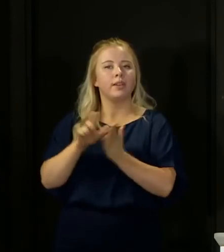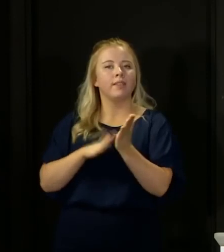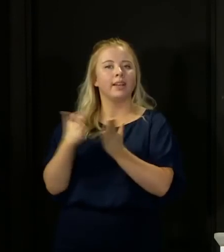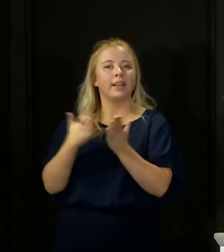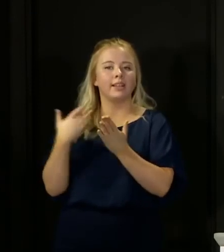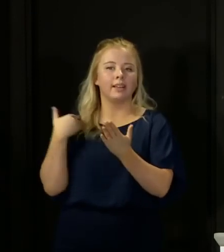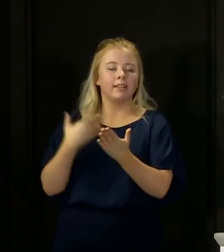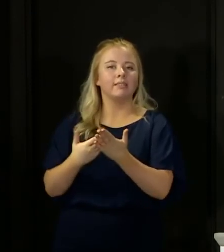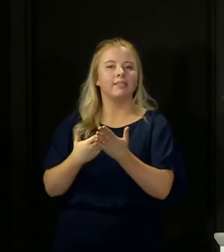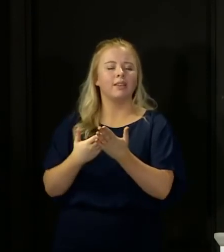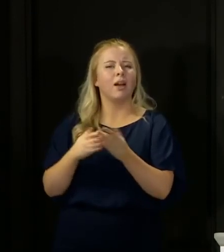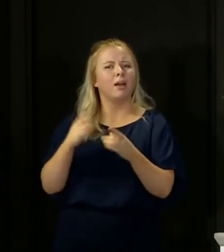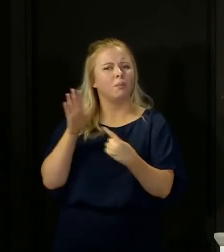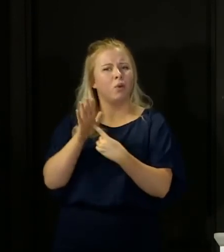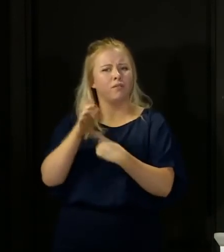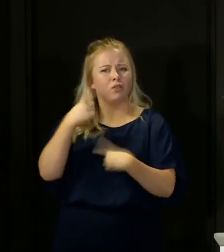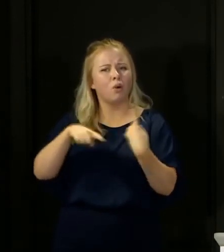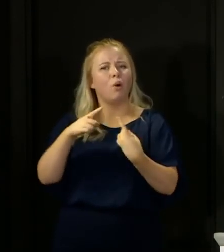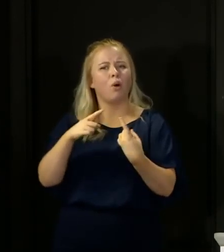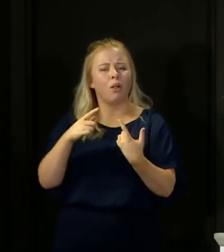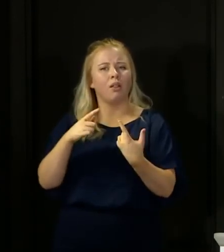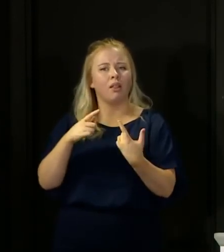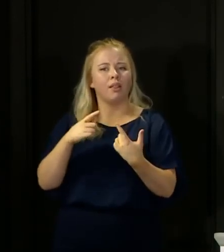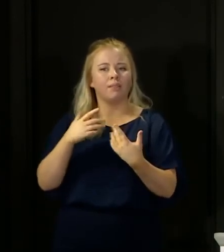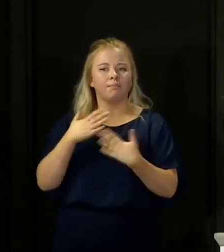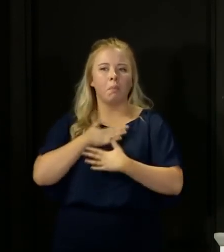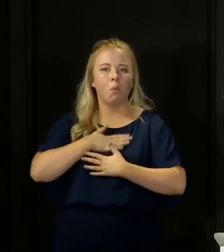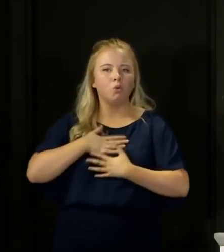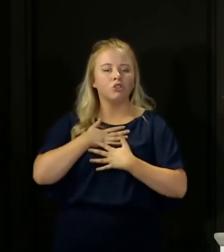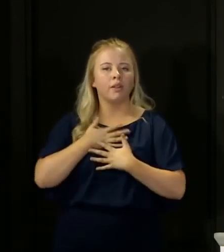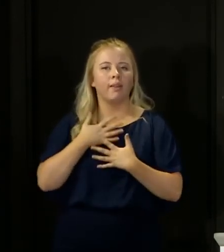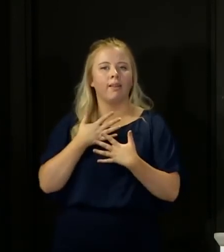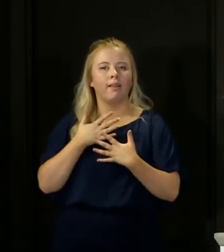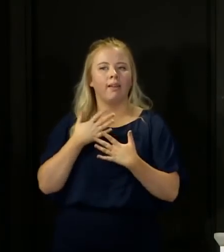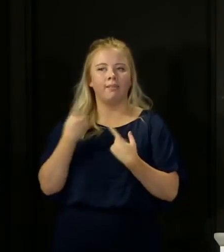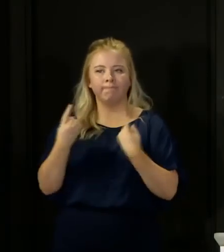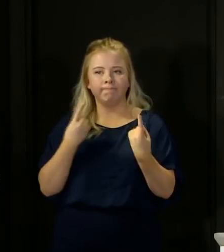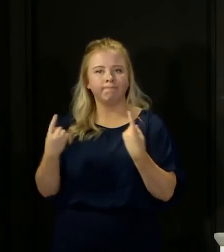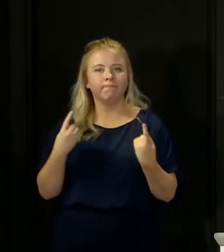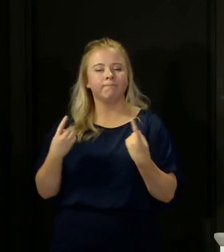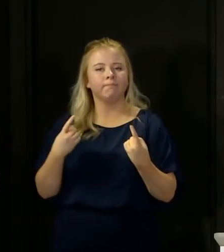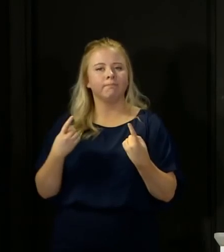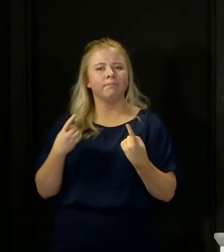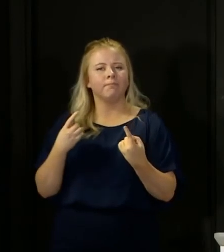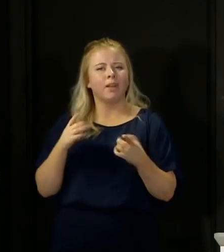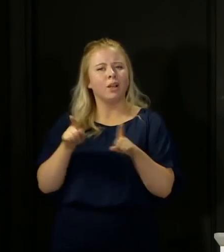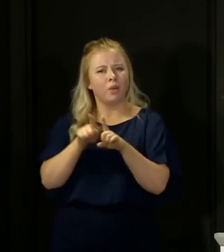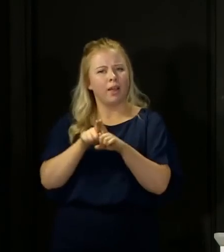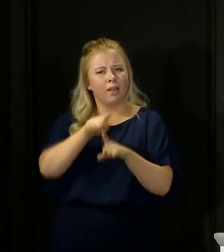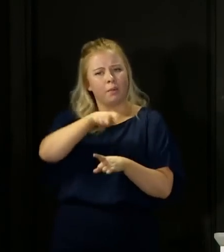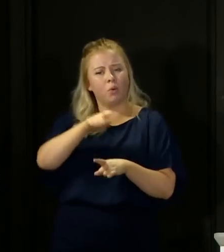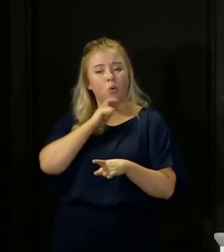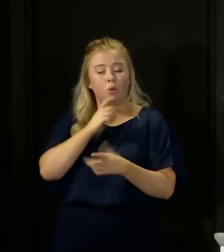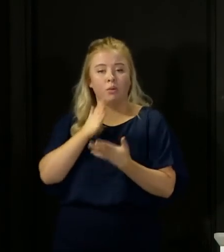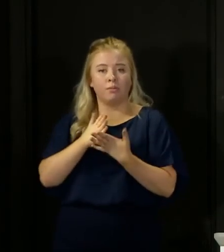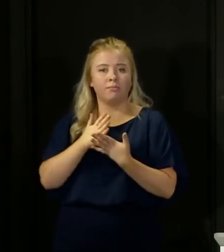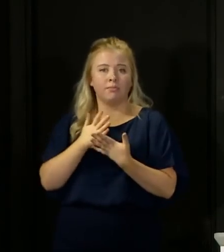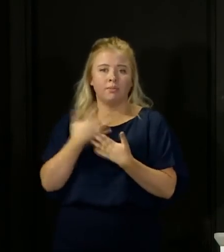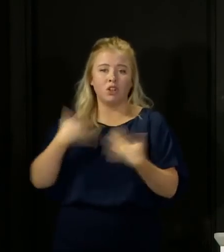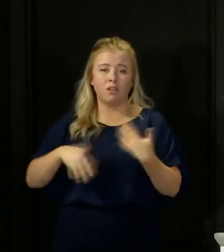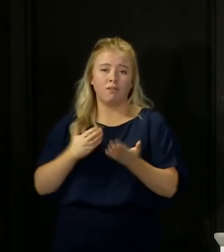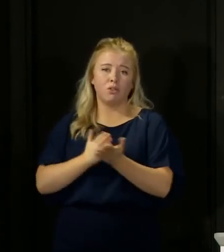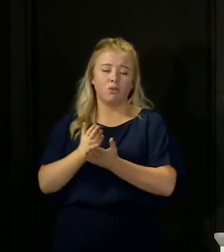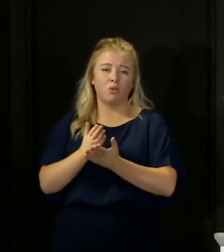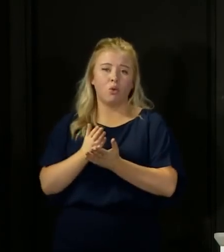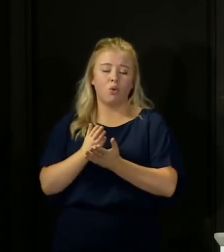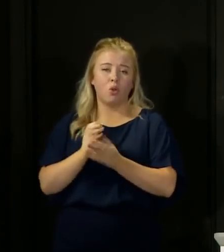important for all of us, you know, emotionally, for all of us as well as for the sake of those who have suffered direct